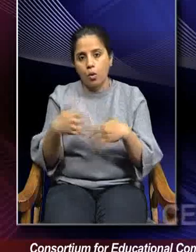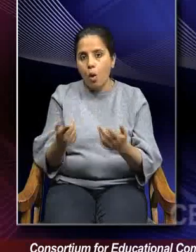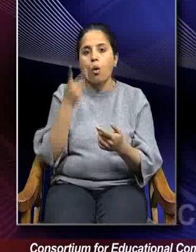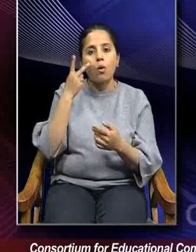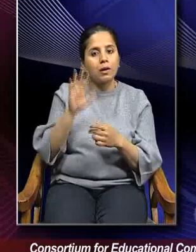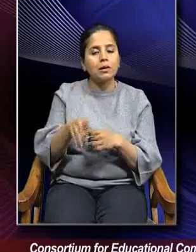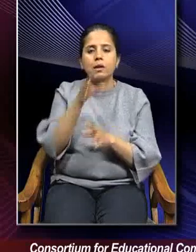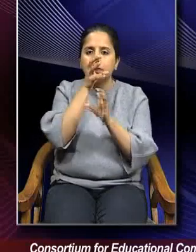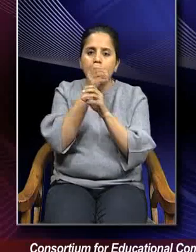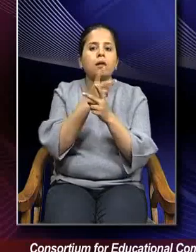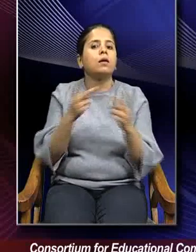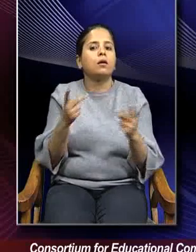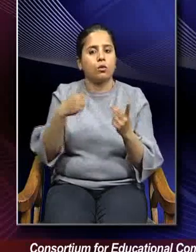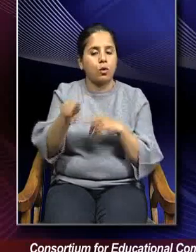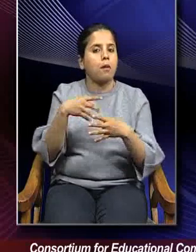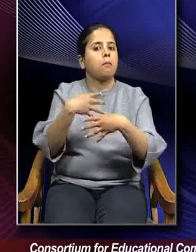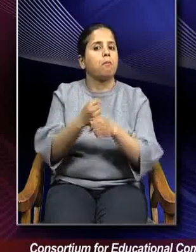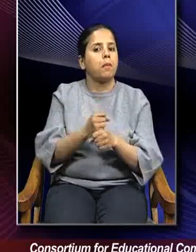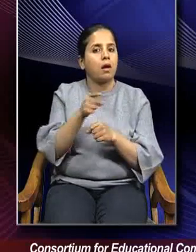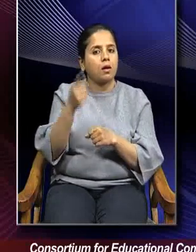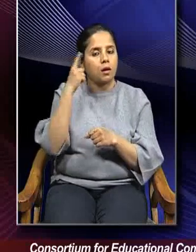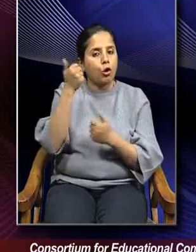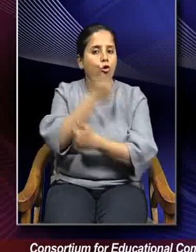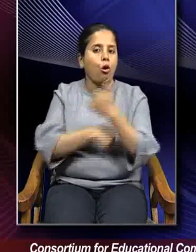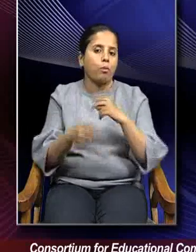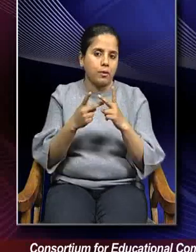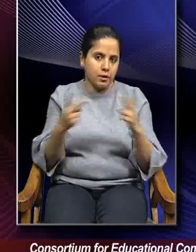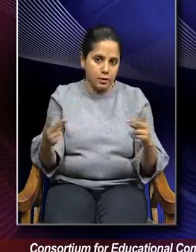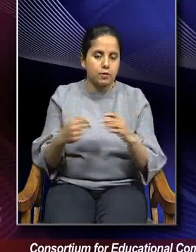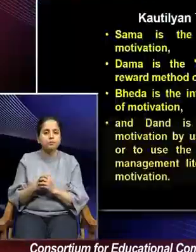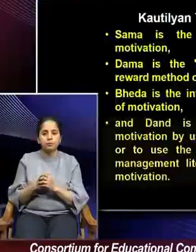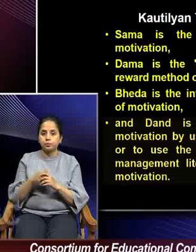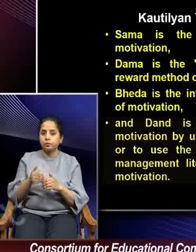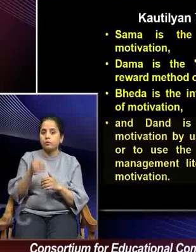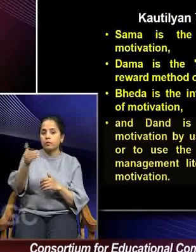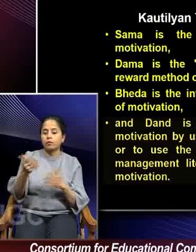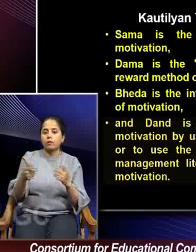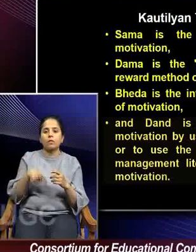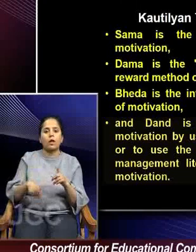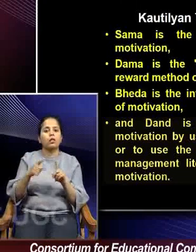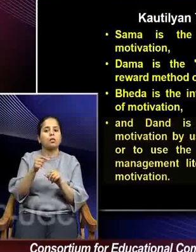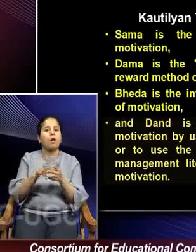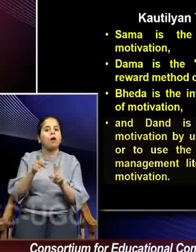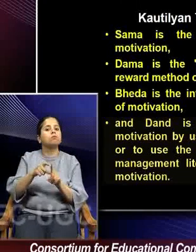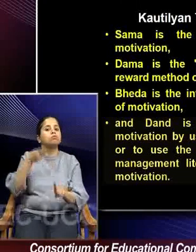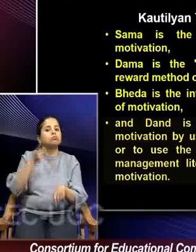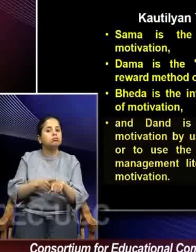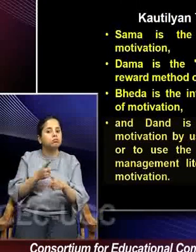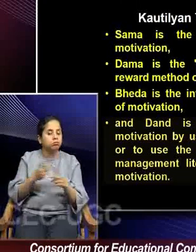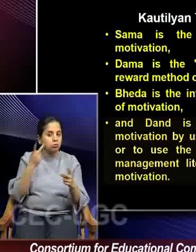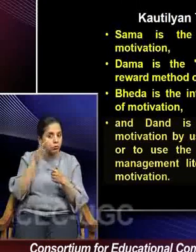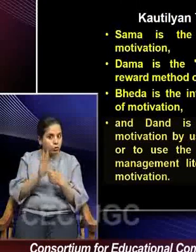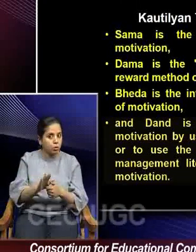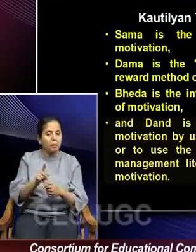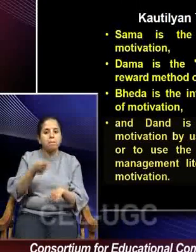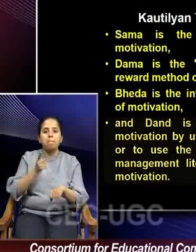the secret that you are creating a sense of competition. And the next one is Dand which is basically indicating towards